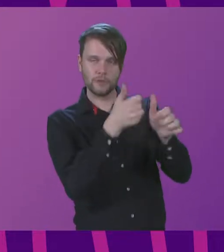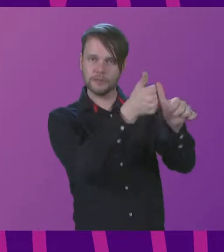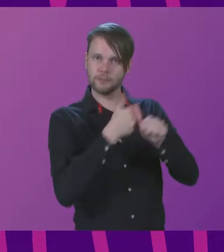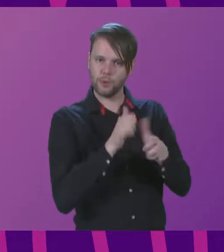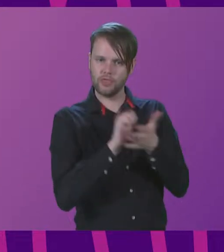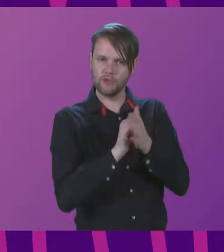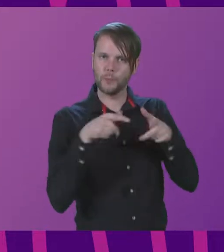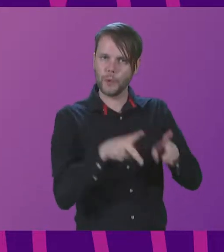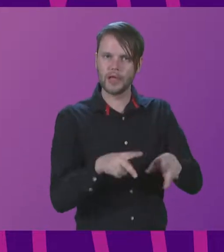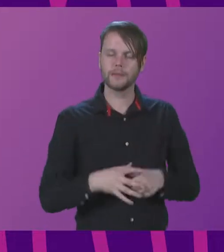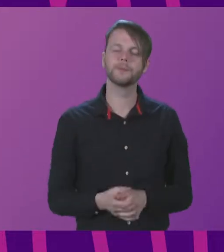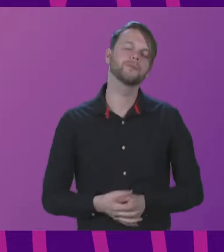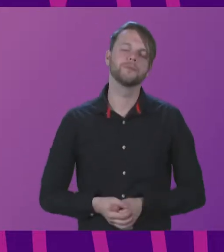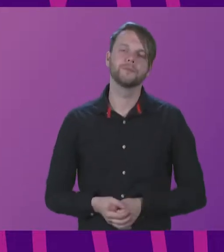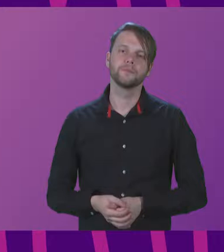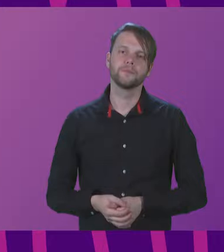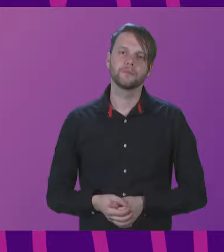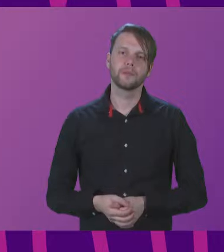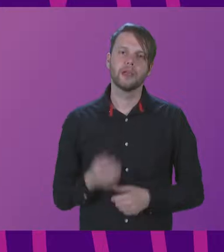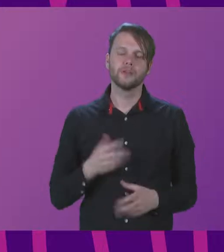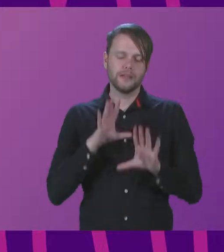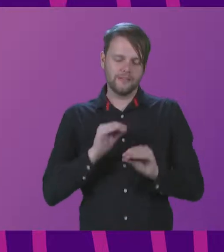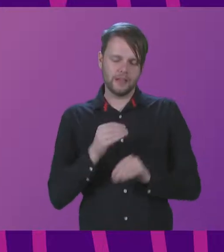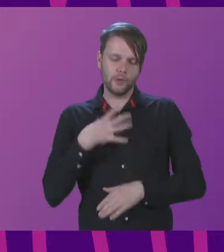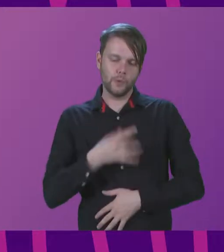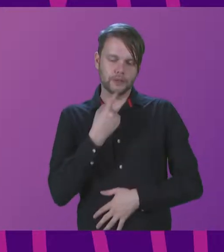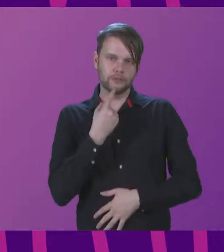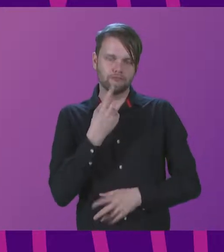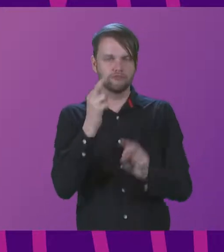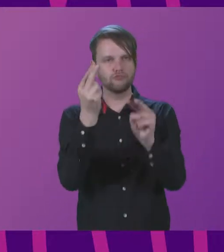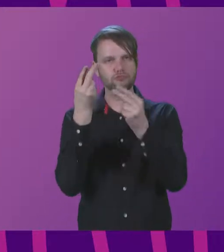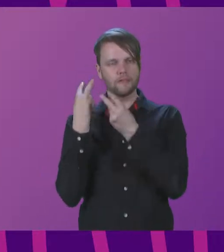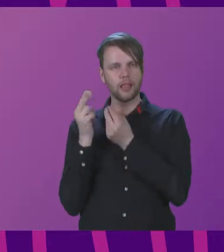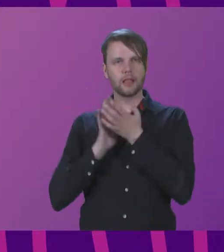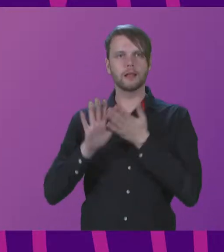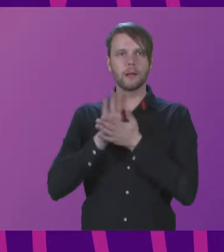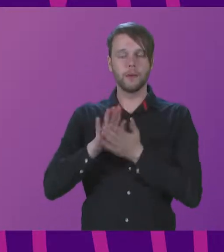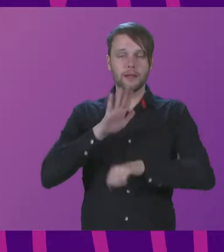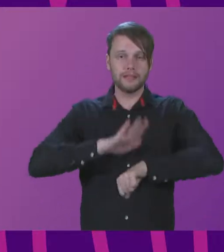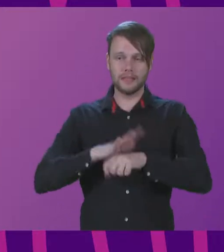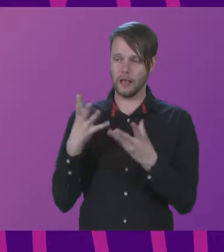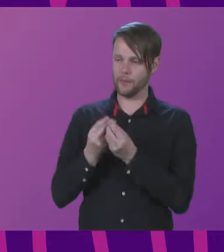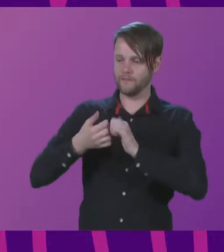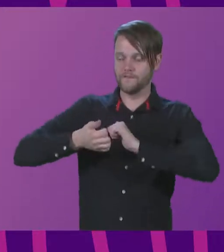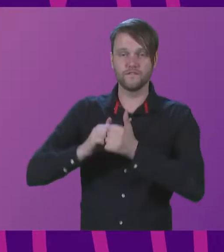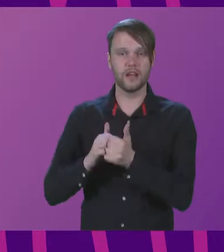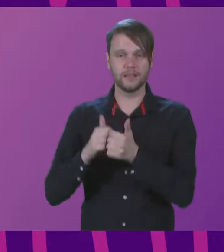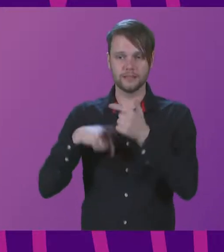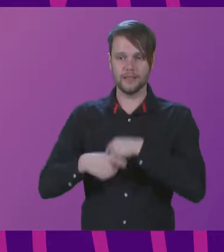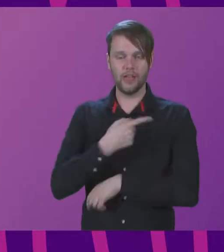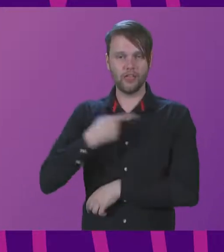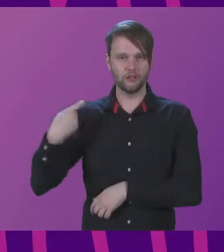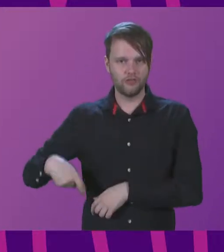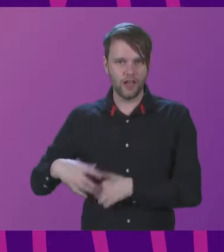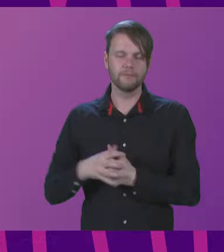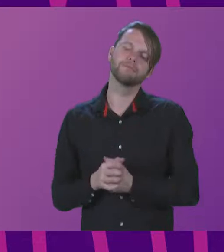in the right way. In ending, I just wanted to reflect on our time with our friends in the Ukrainian